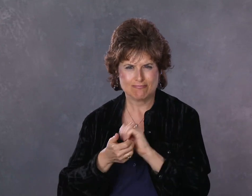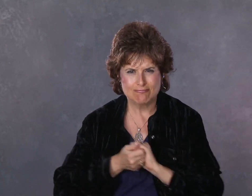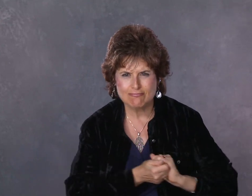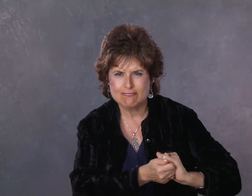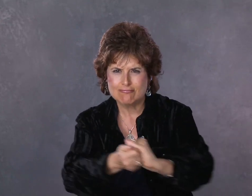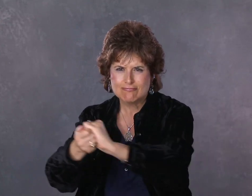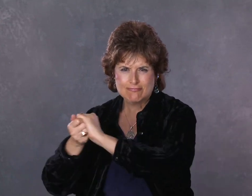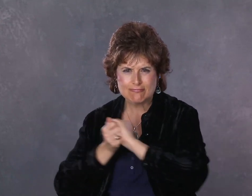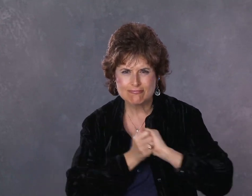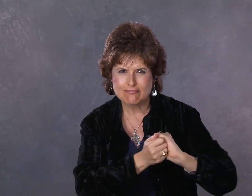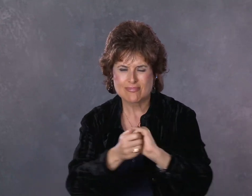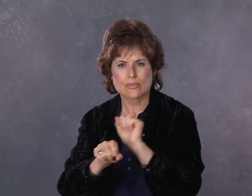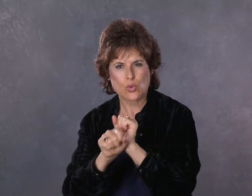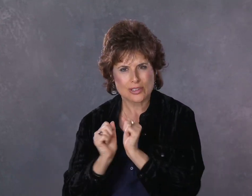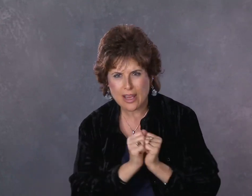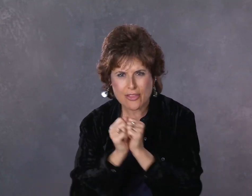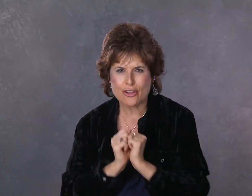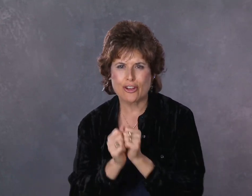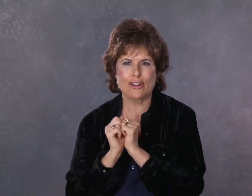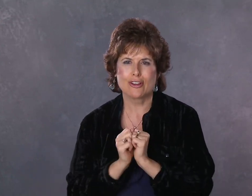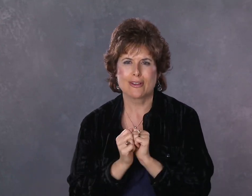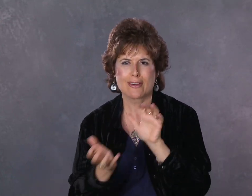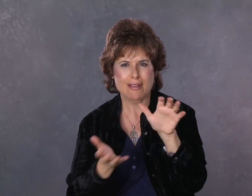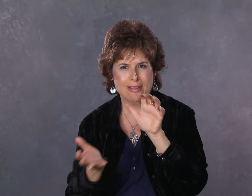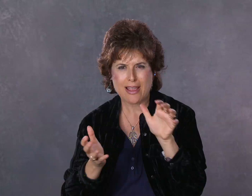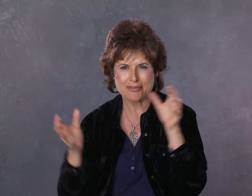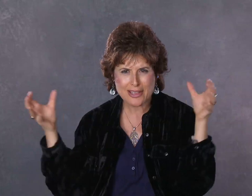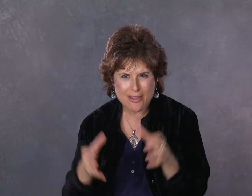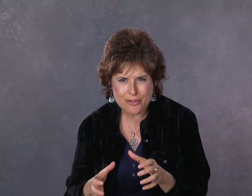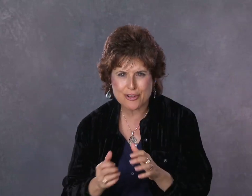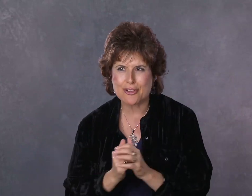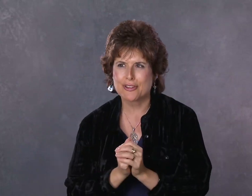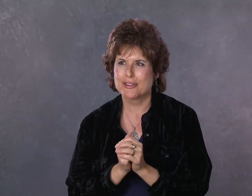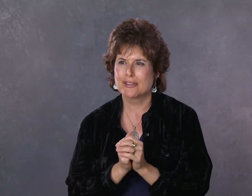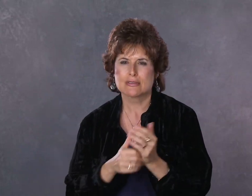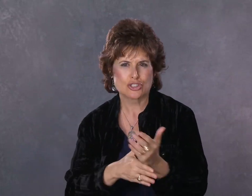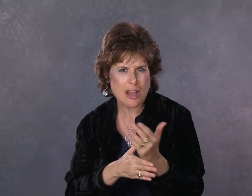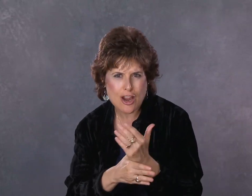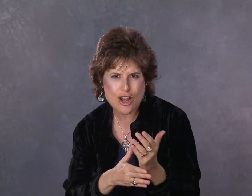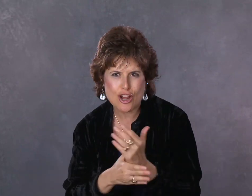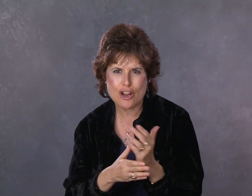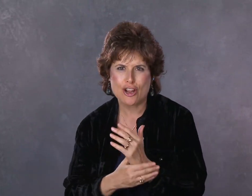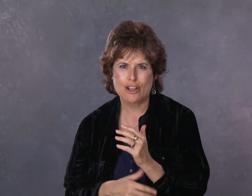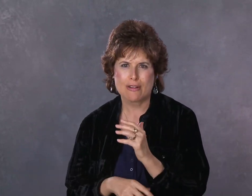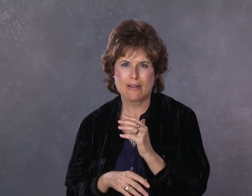isolation. No man is an island. We work together. We laugh together. We share